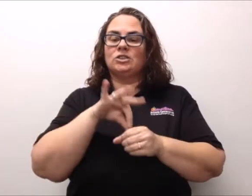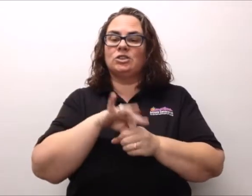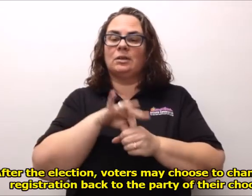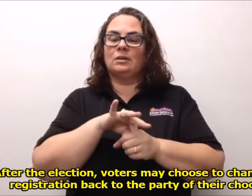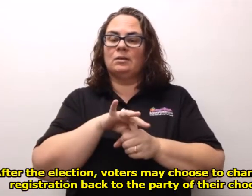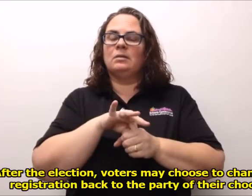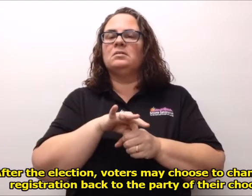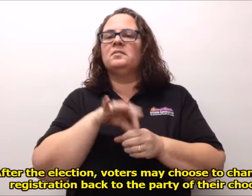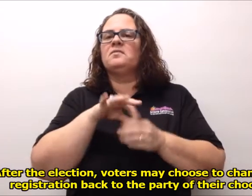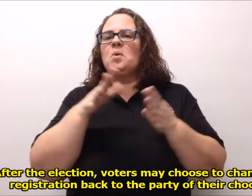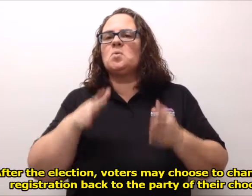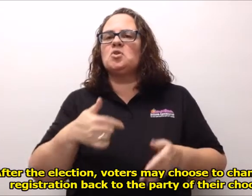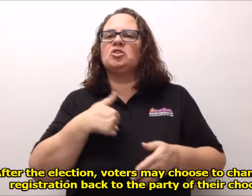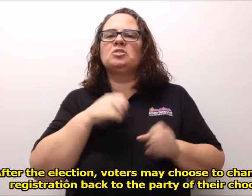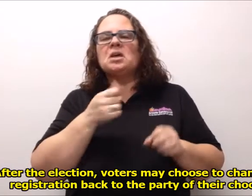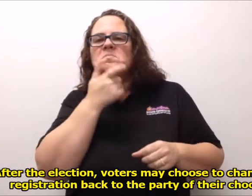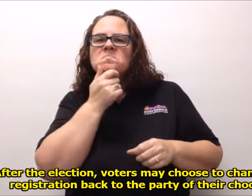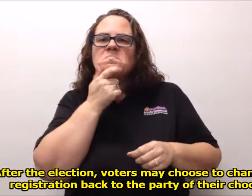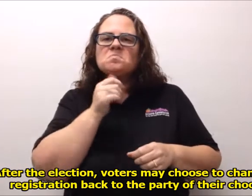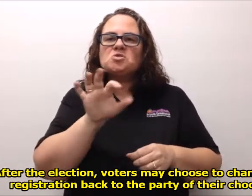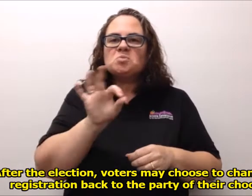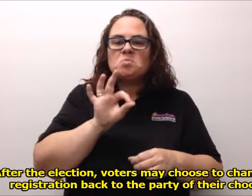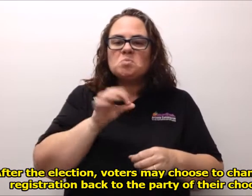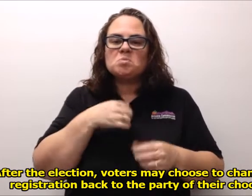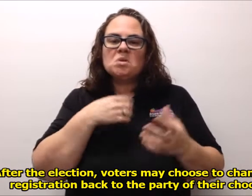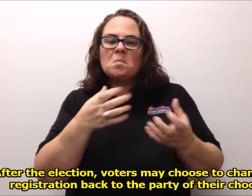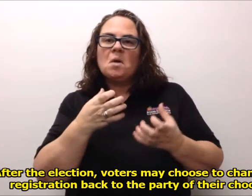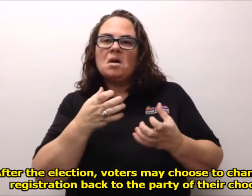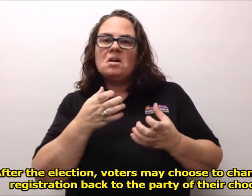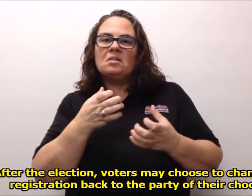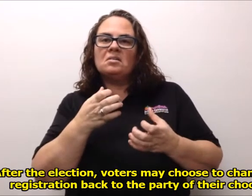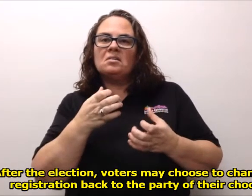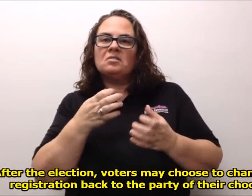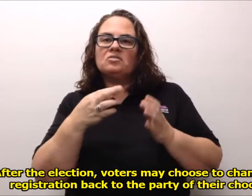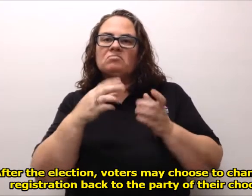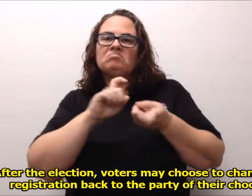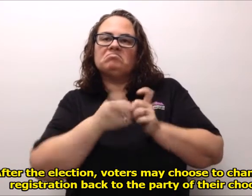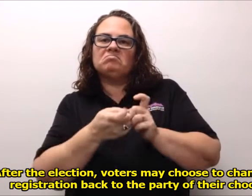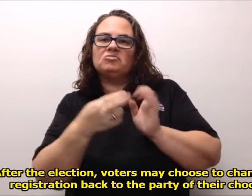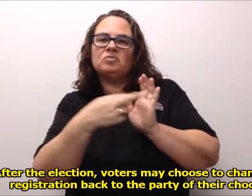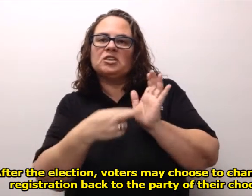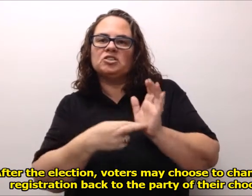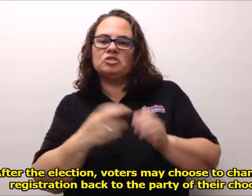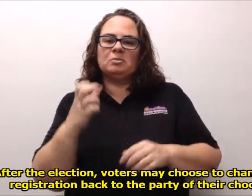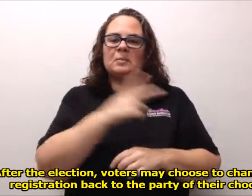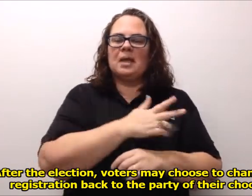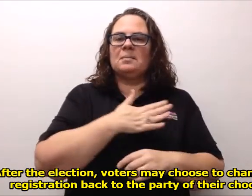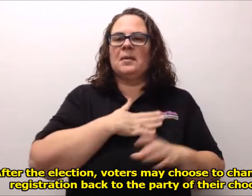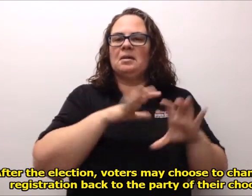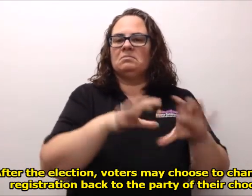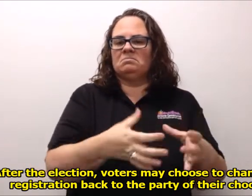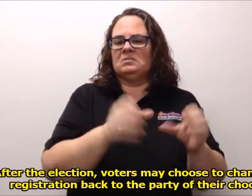After the election, voters may choose to change their registration back to the party of their choosing.